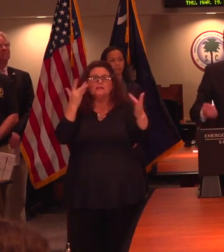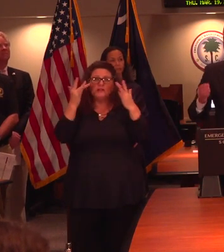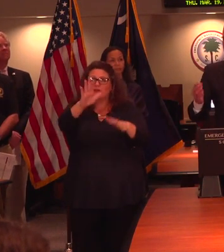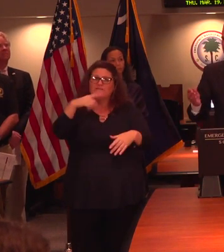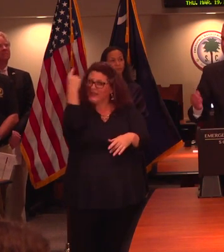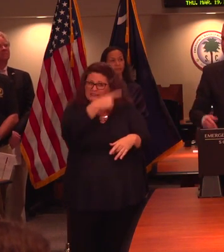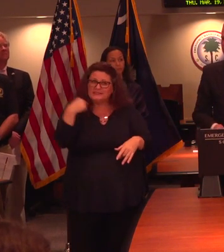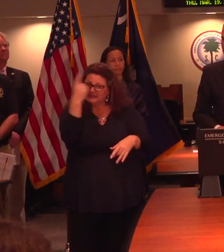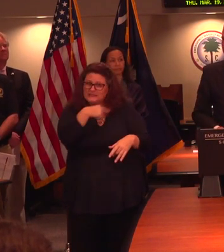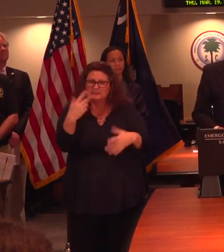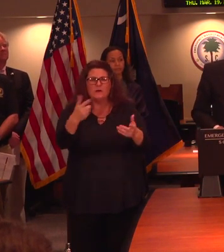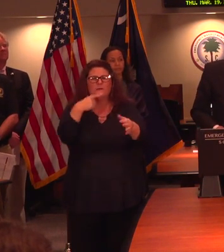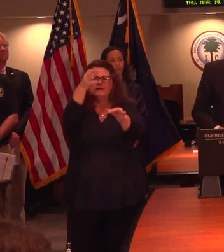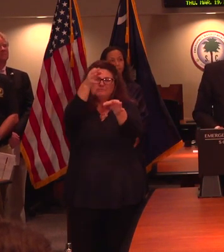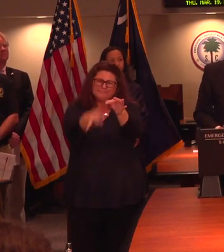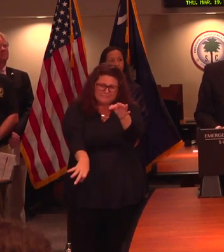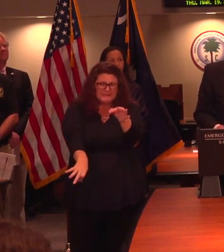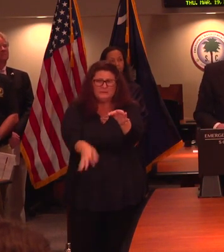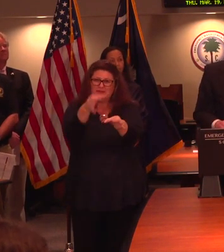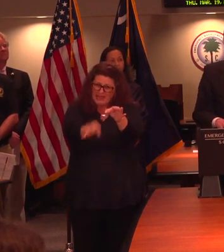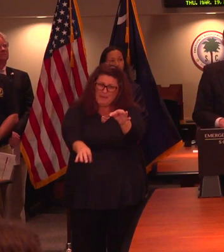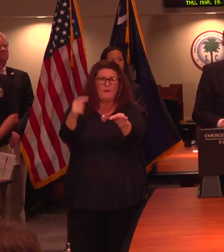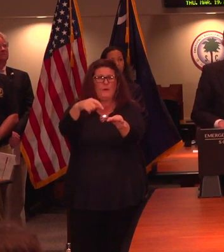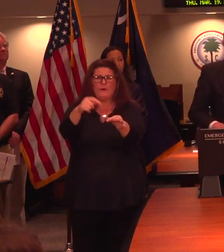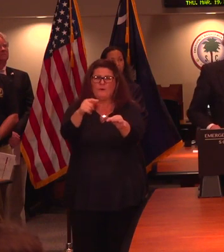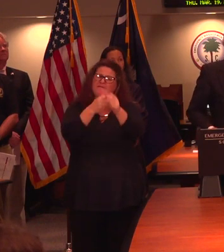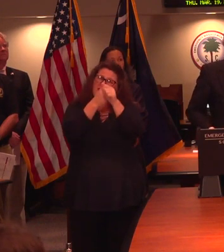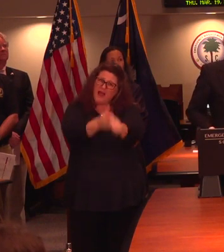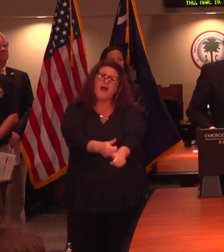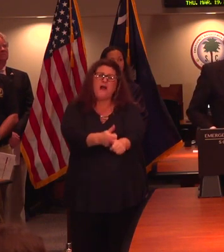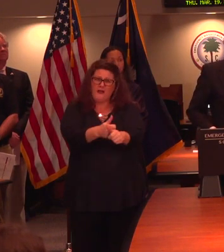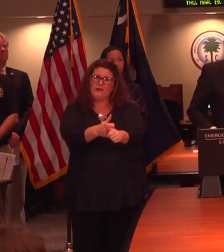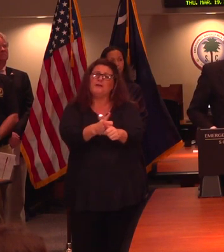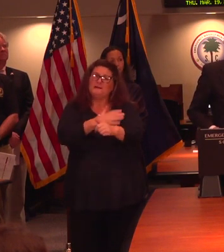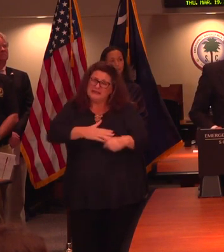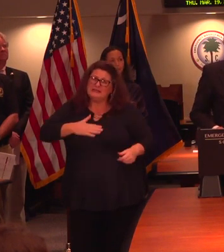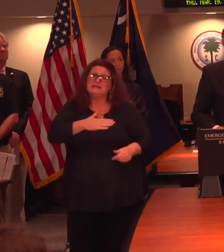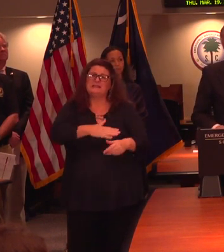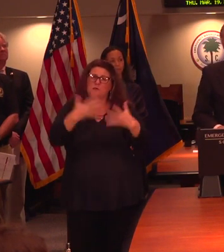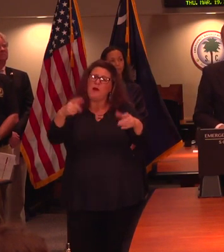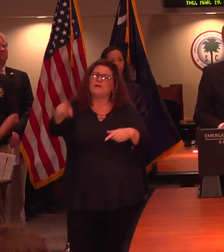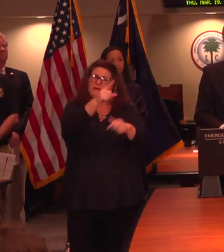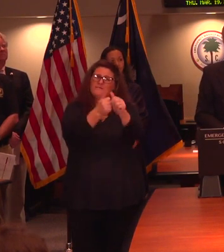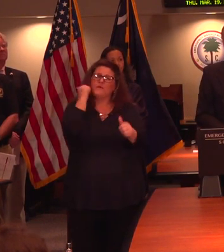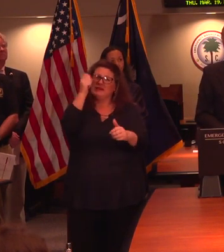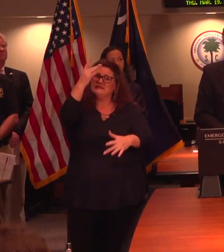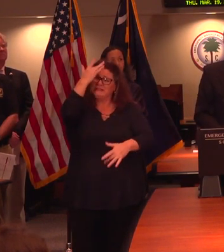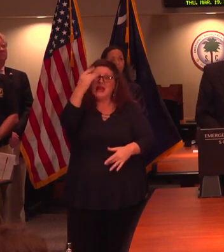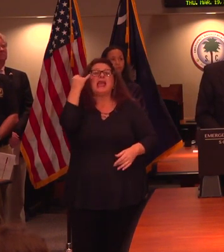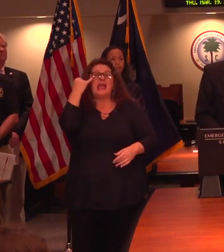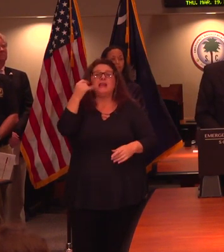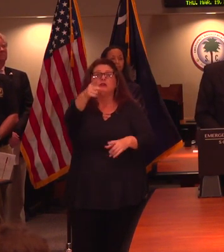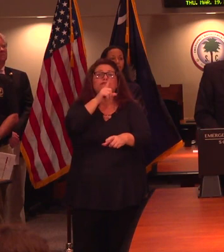hard just to follow the simple rules, but the simple rules are the ones that are going to keep us all from getting sick. And by all means, if you're sick,